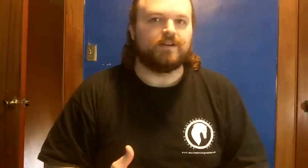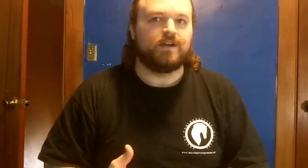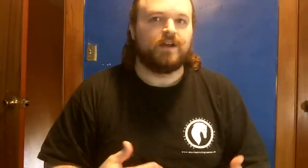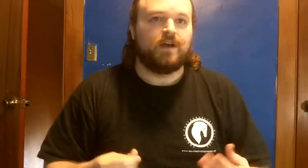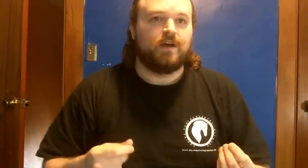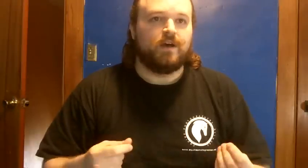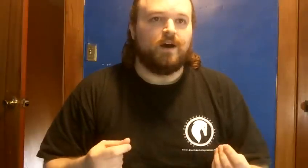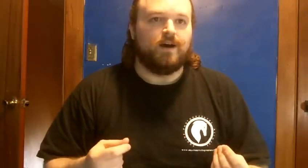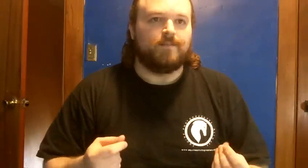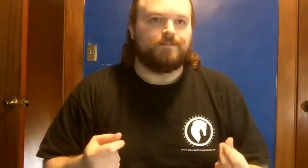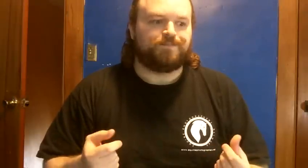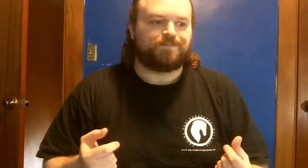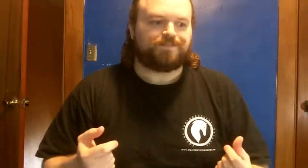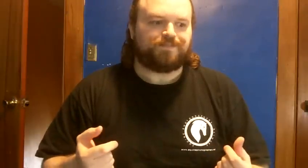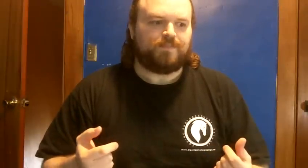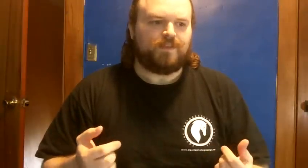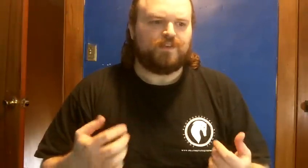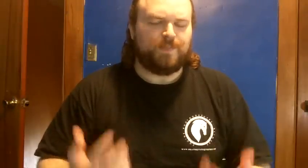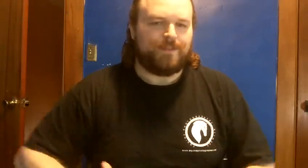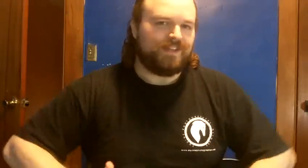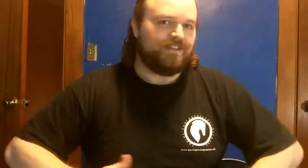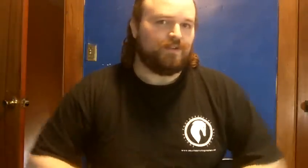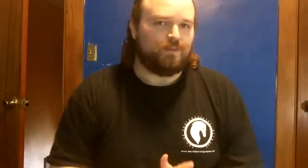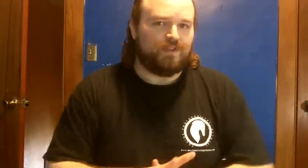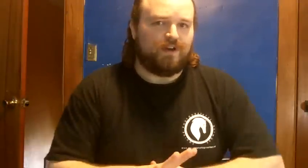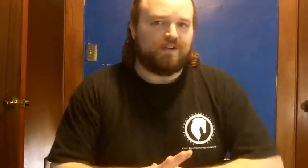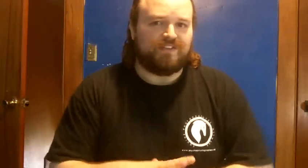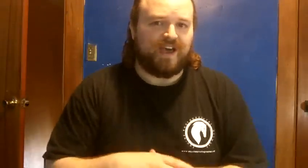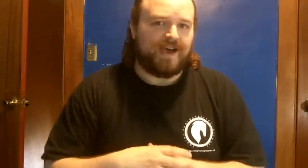you may be dealing with RSI